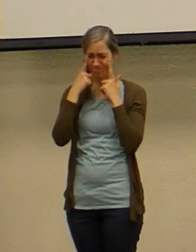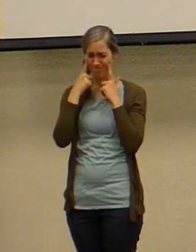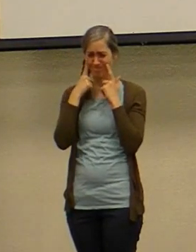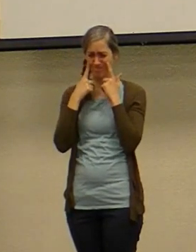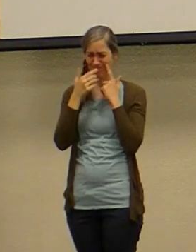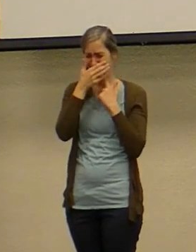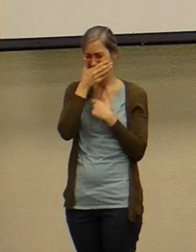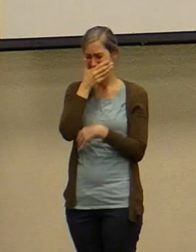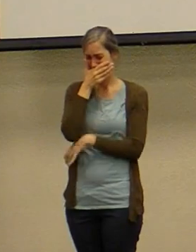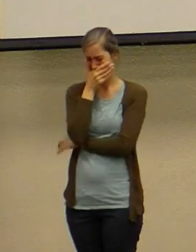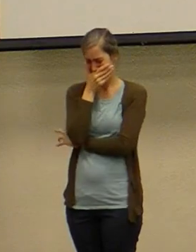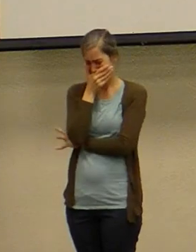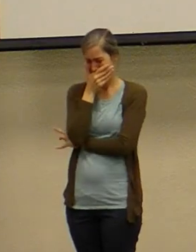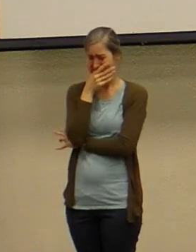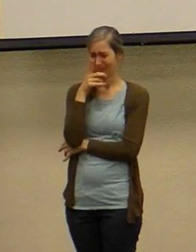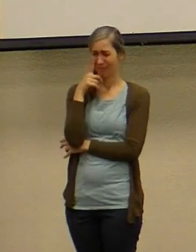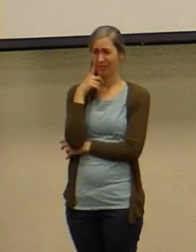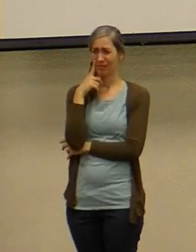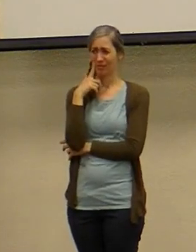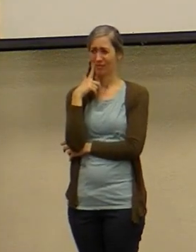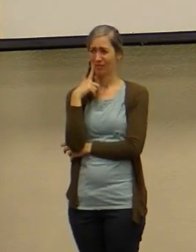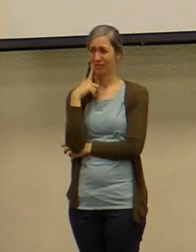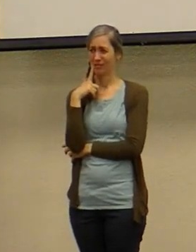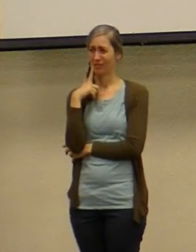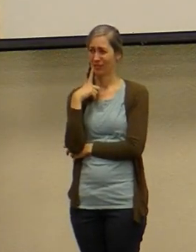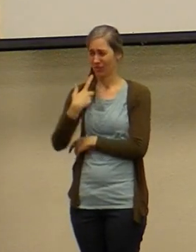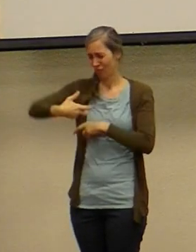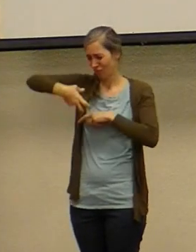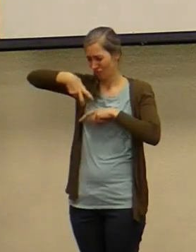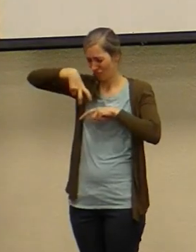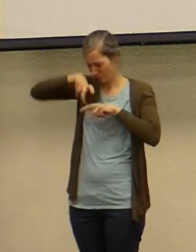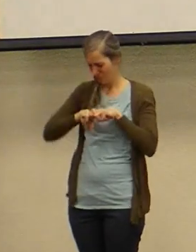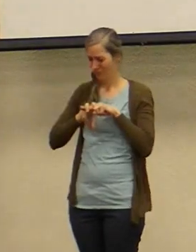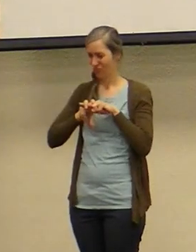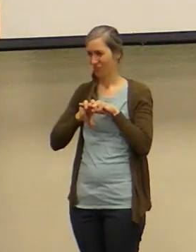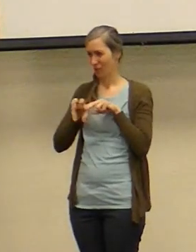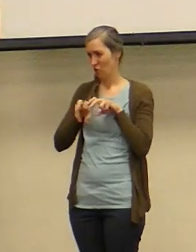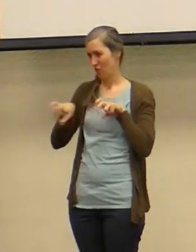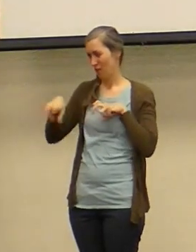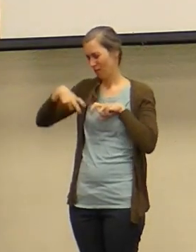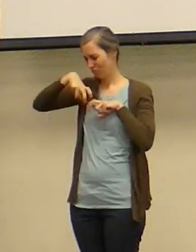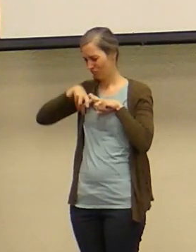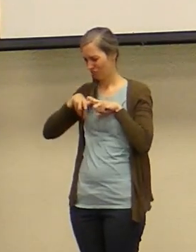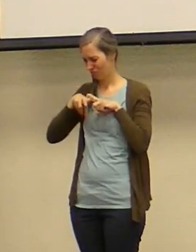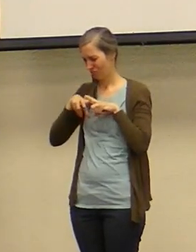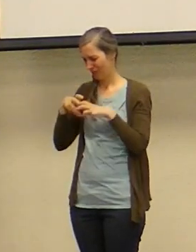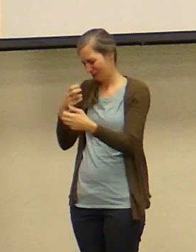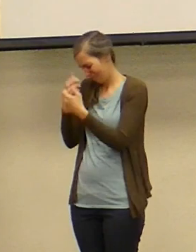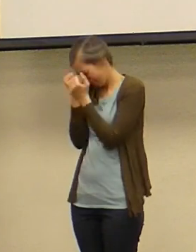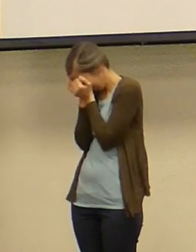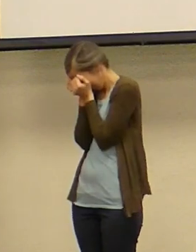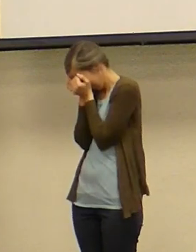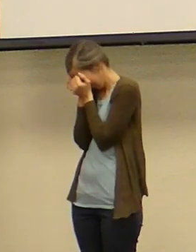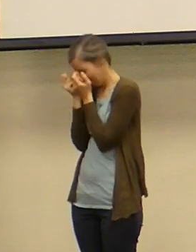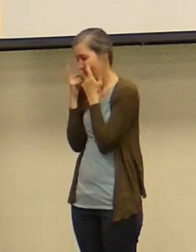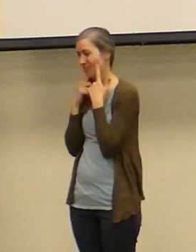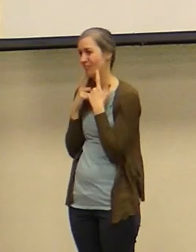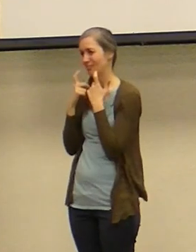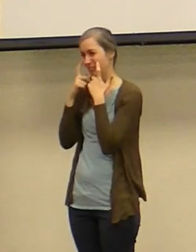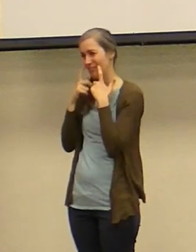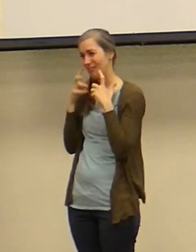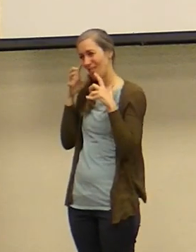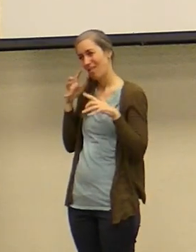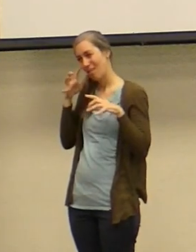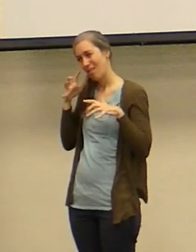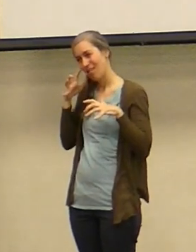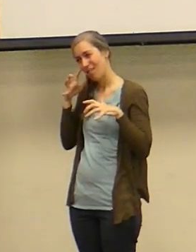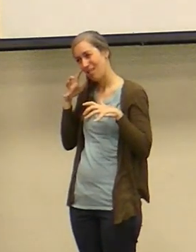hand and she jumps on the couch and just buries and sobs into the cushion and